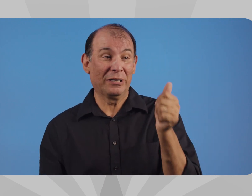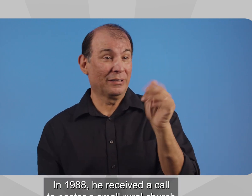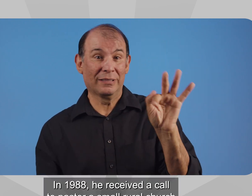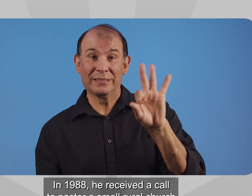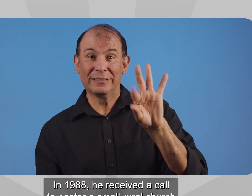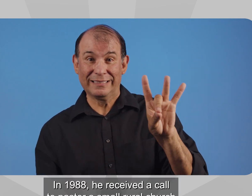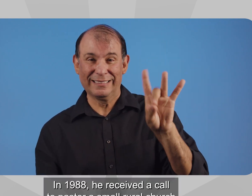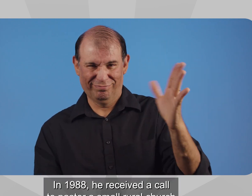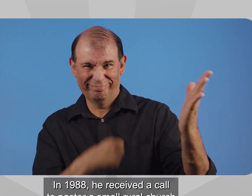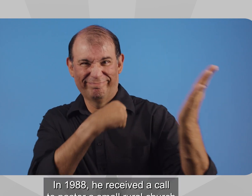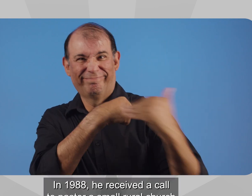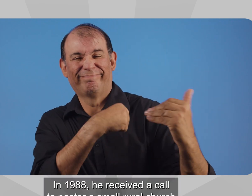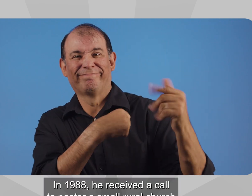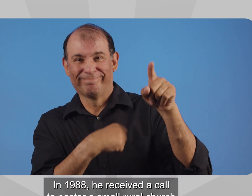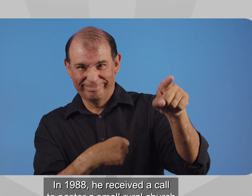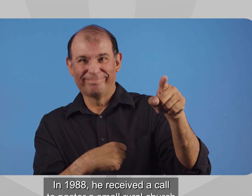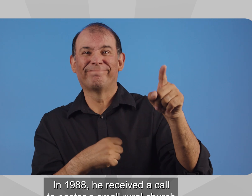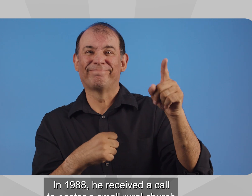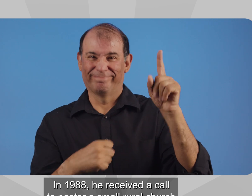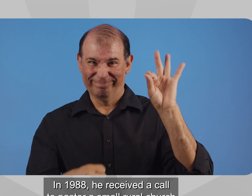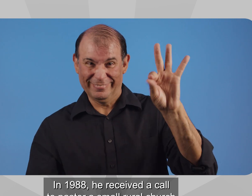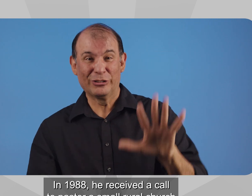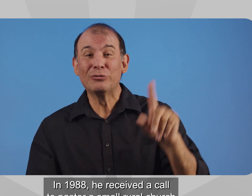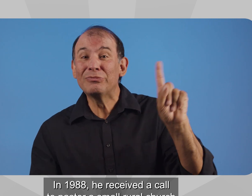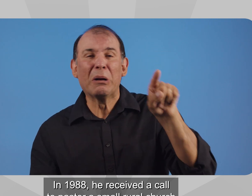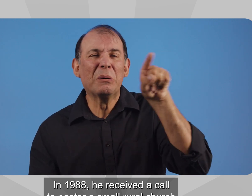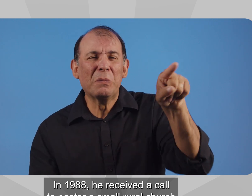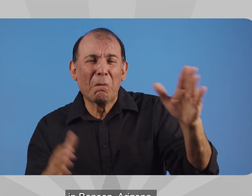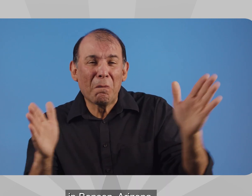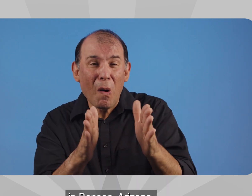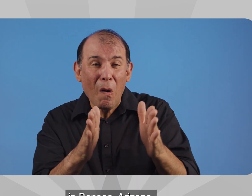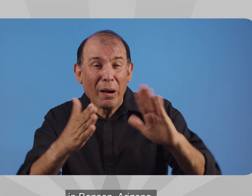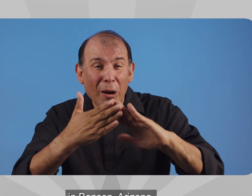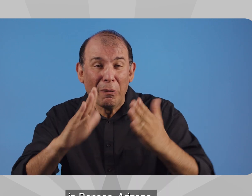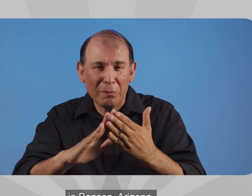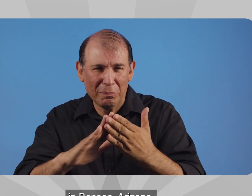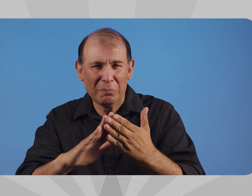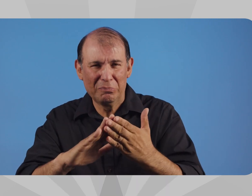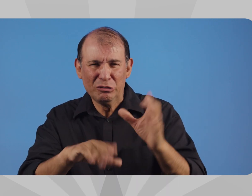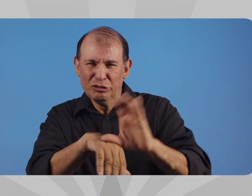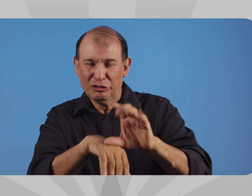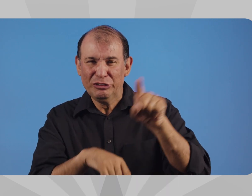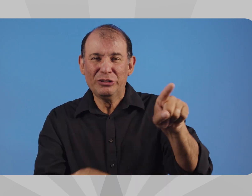In 1988, he received a call to pastor a small rural church in Benson, Arizona.